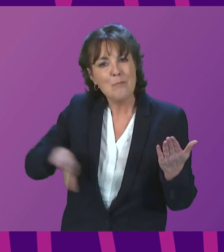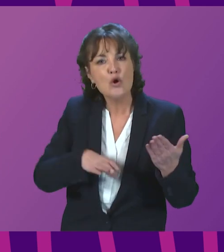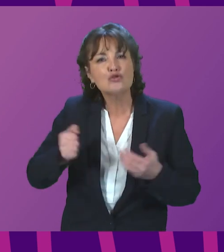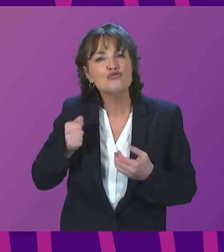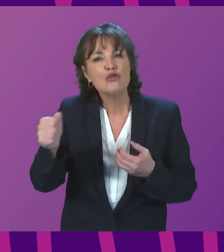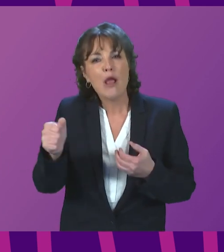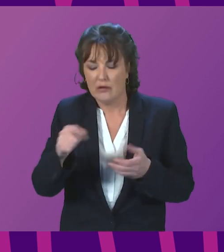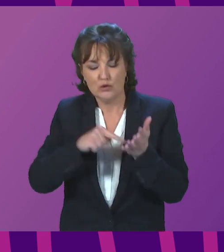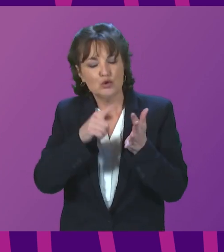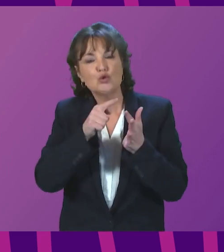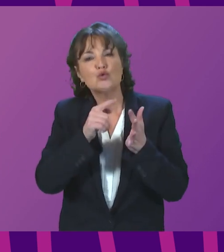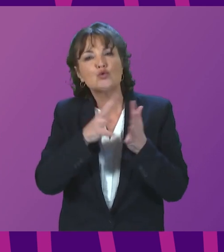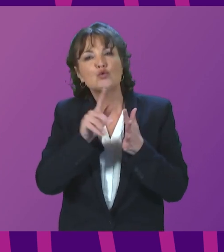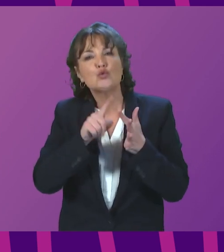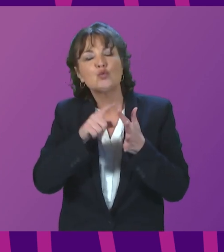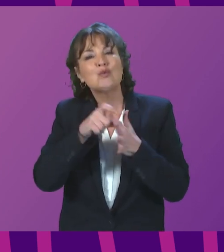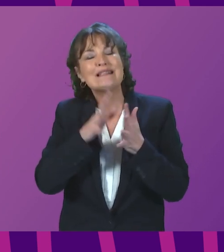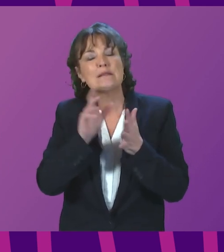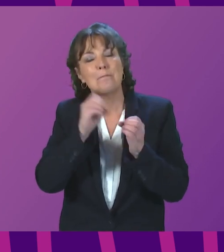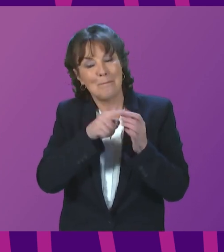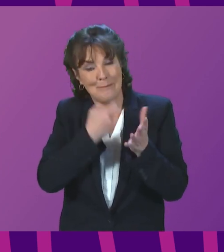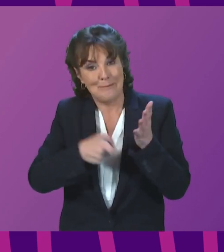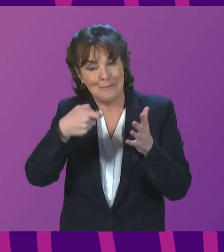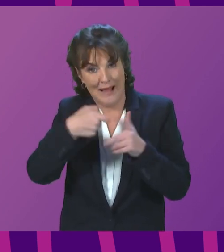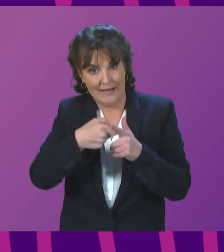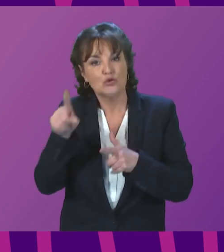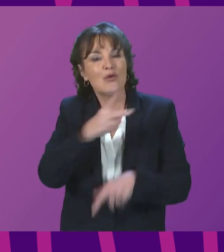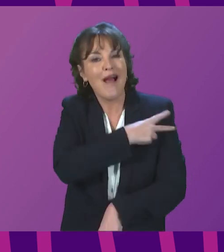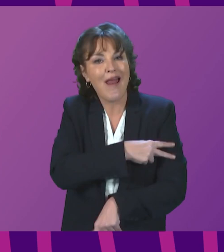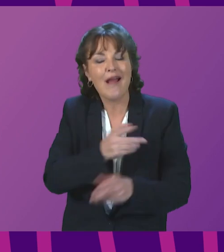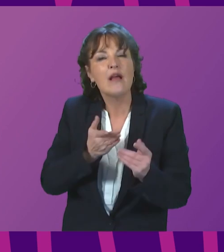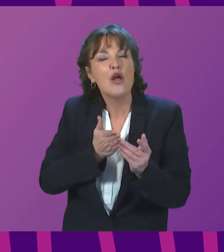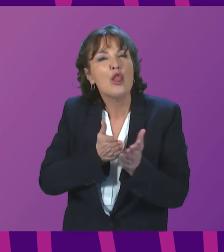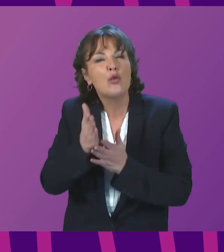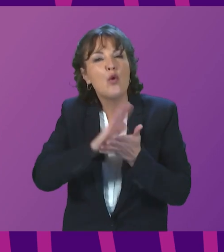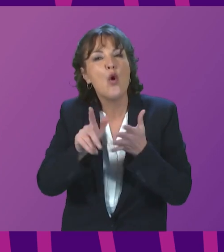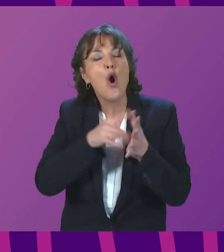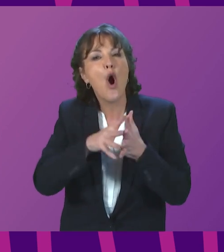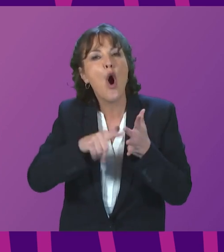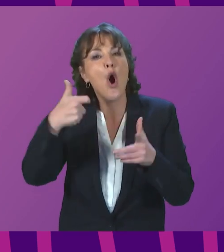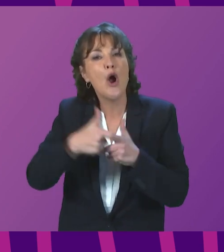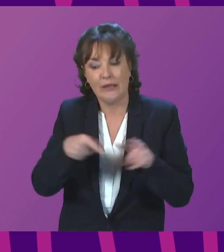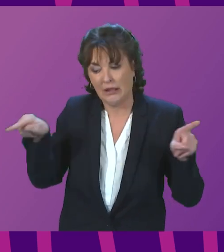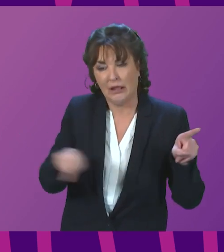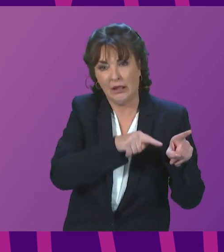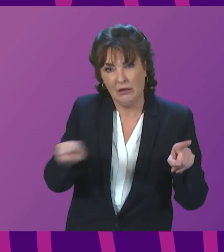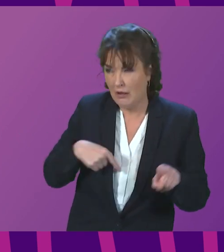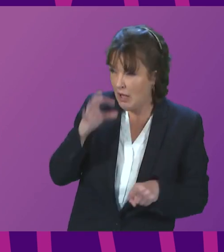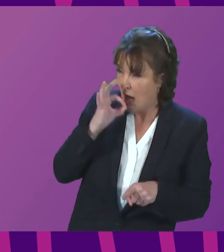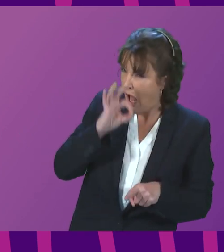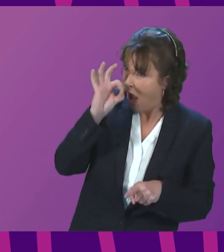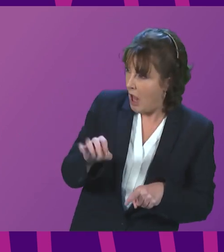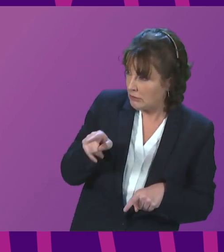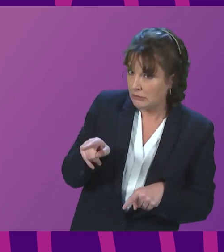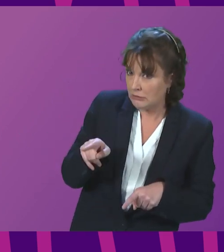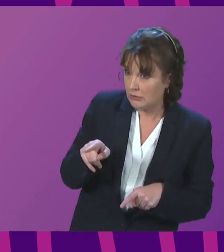from Tweedbank to Carlisle via Hoyke. Can the First Minister give my constituents assurances that the SNP Government will not